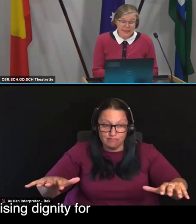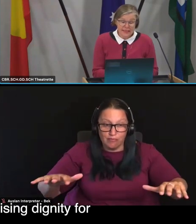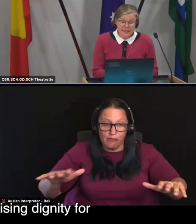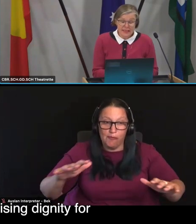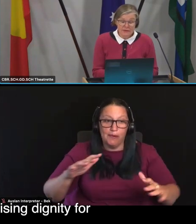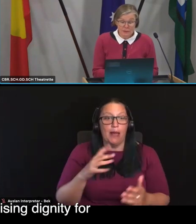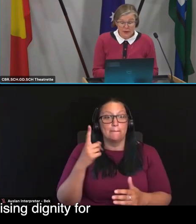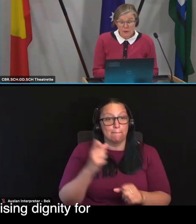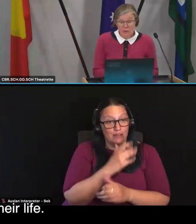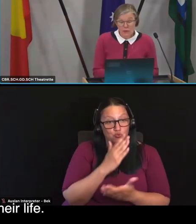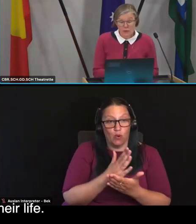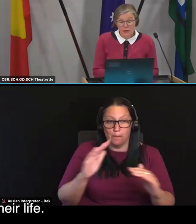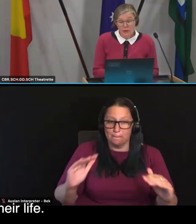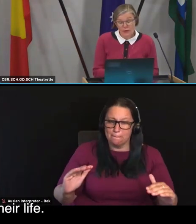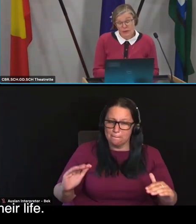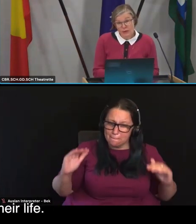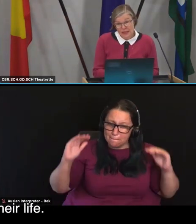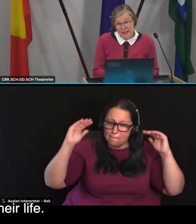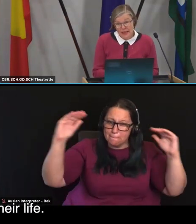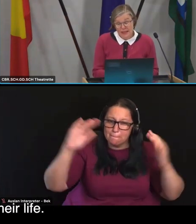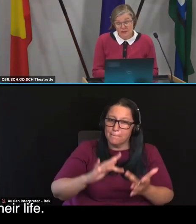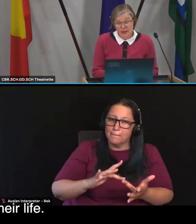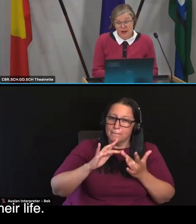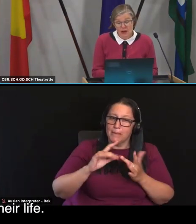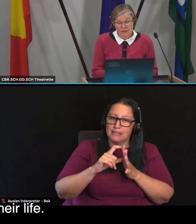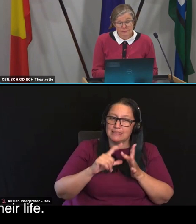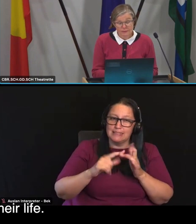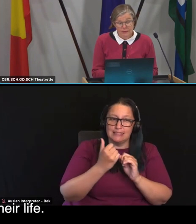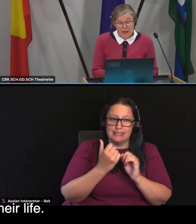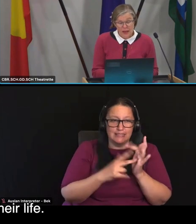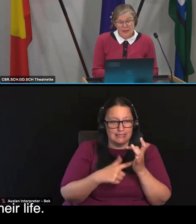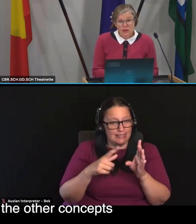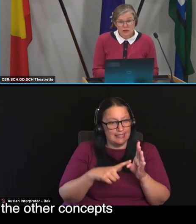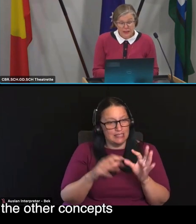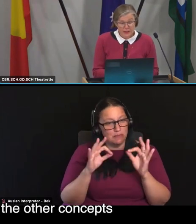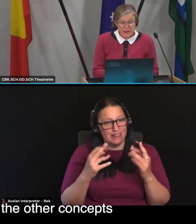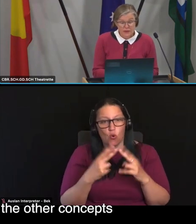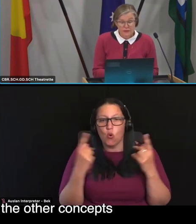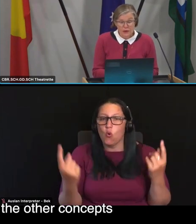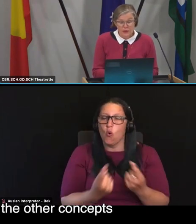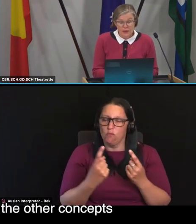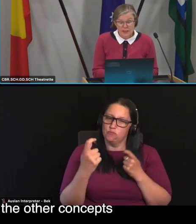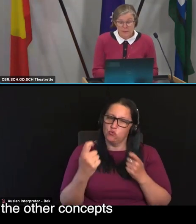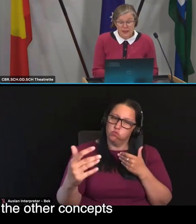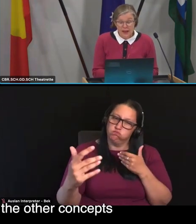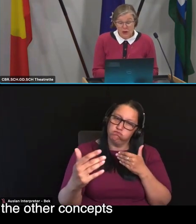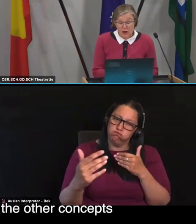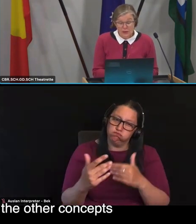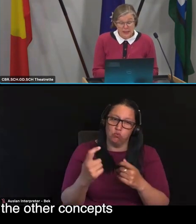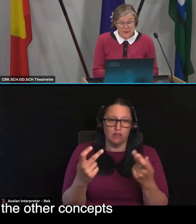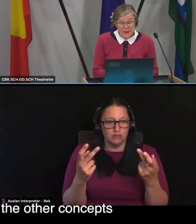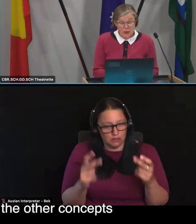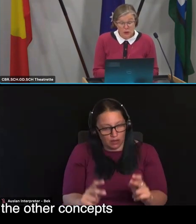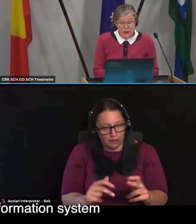maximising dignity for people near the end of their life. It strengthens the focus on some of the